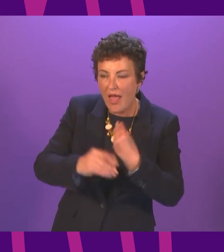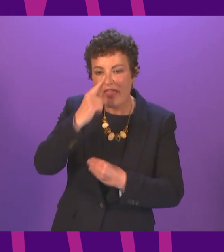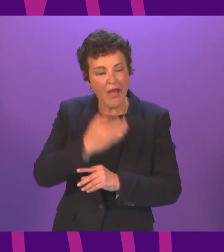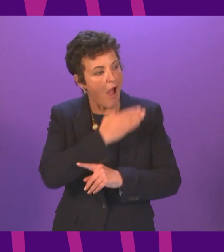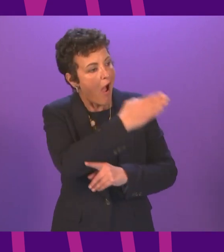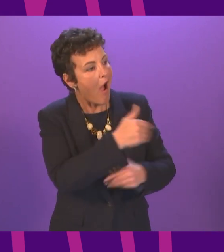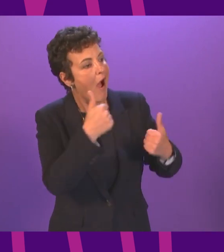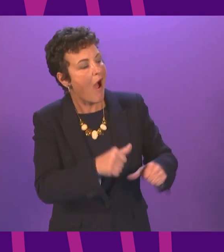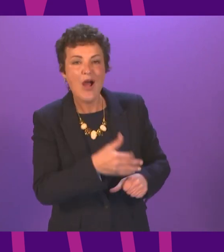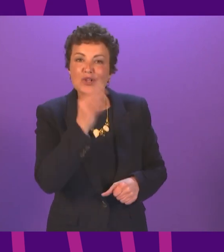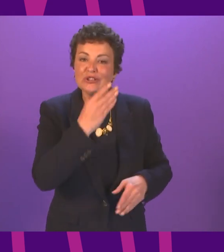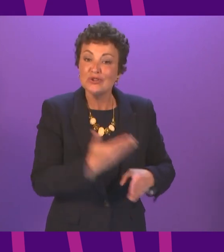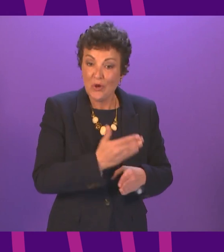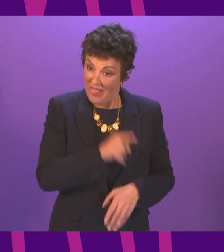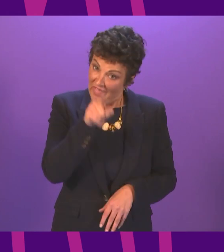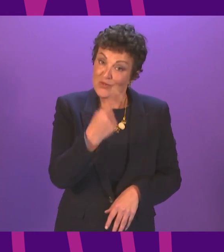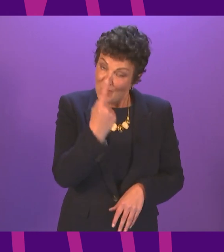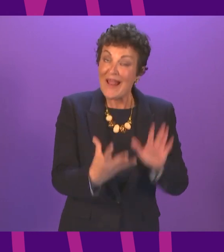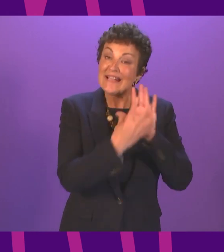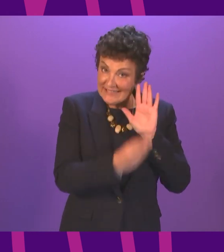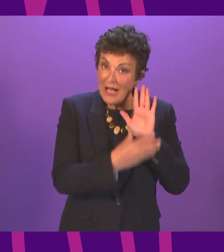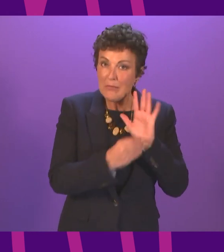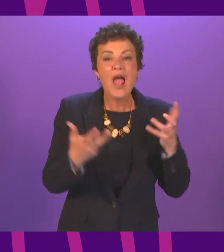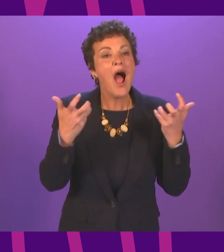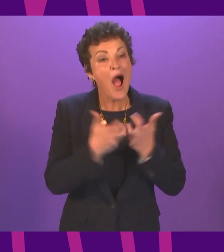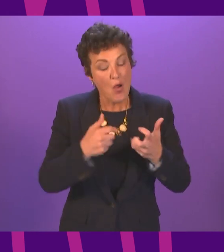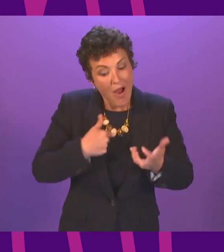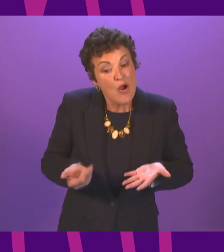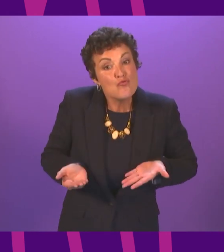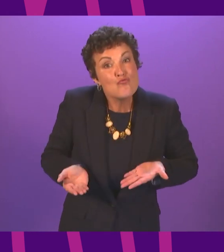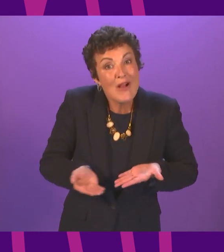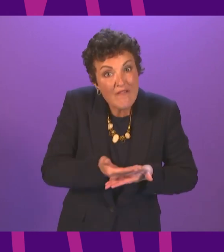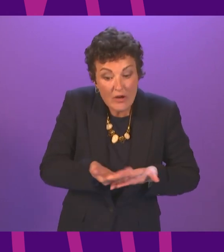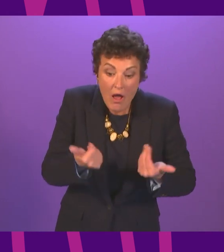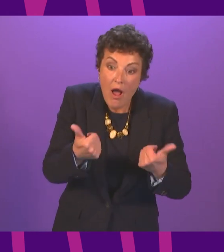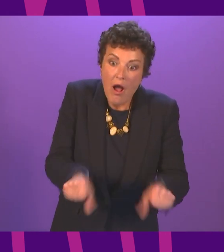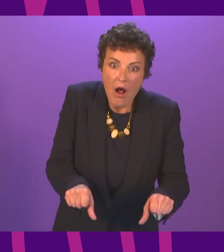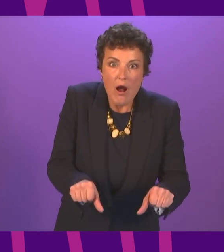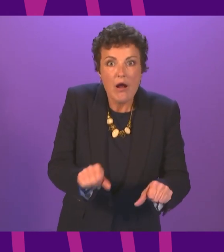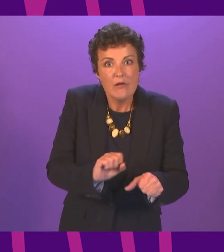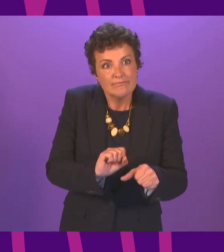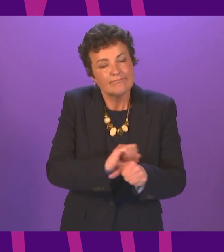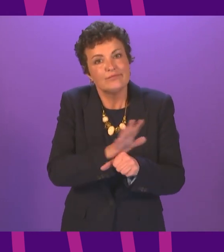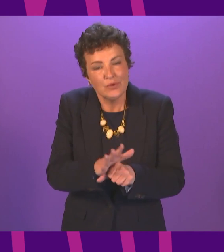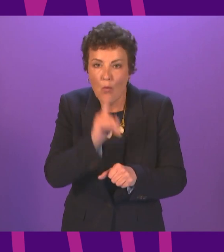is one example of how our recovery from the pandemic must be linked to actions that address the climate crisis.